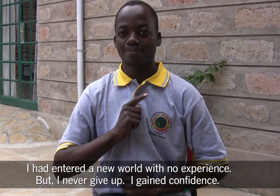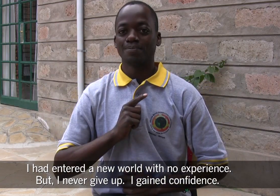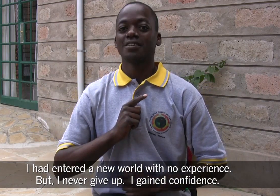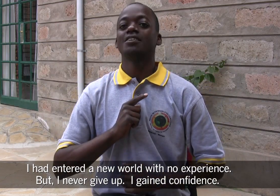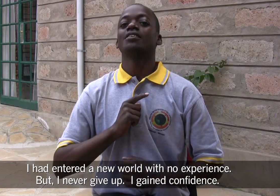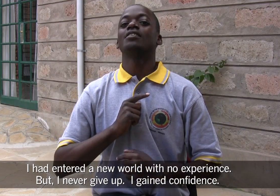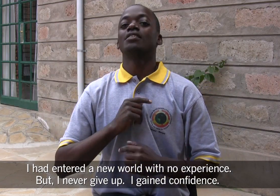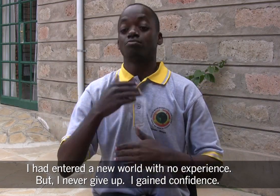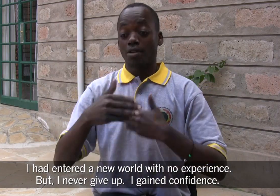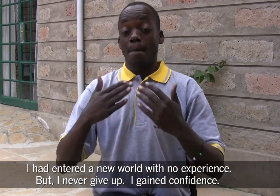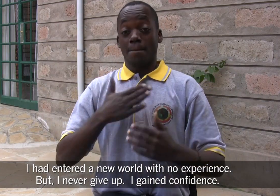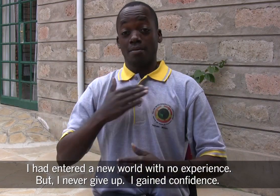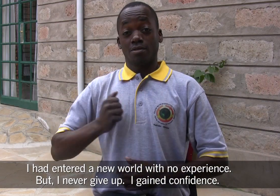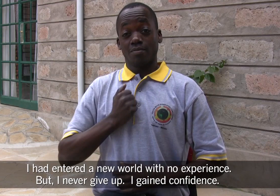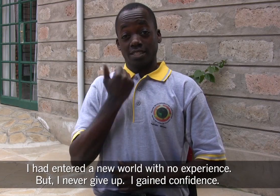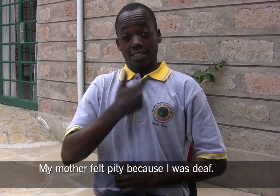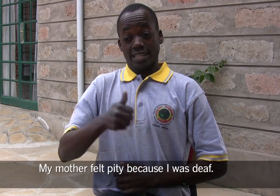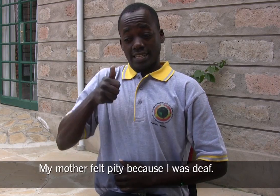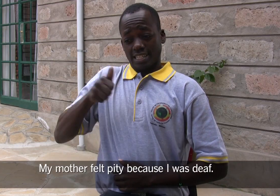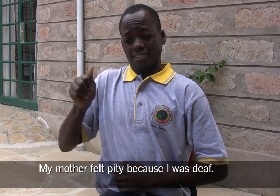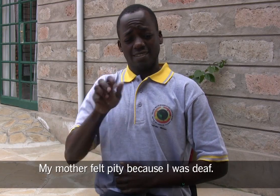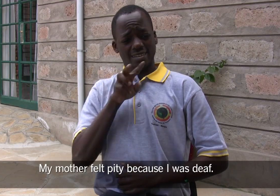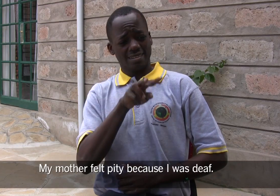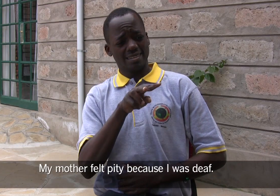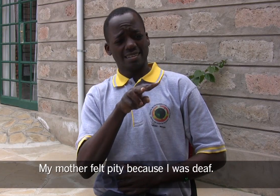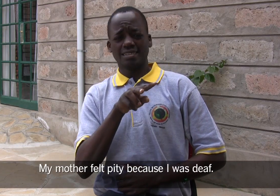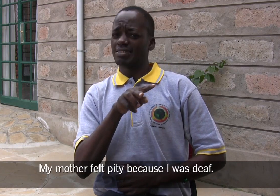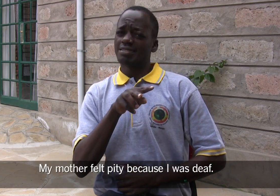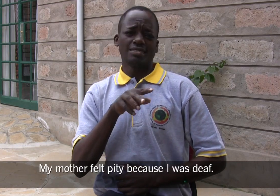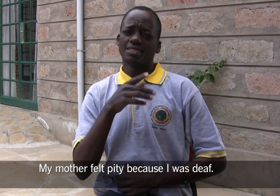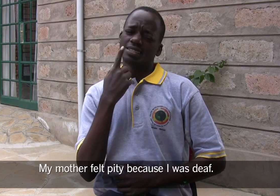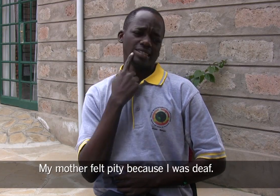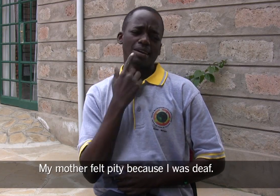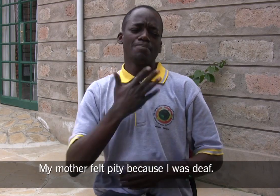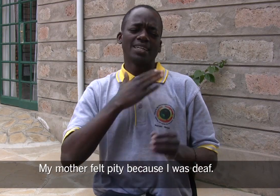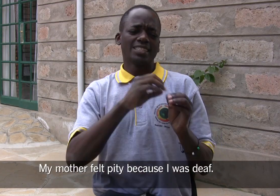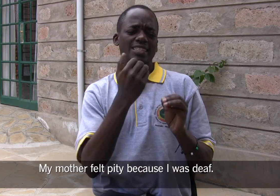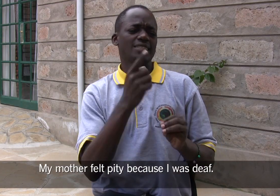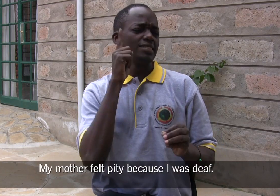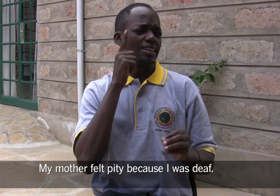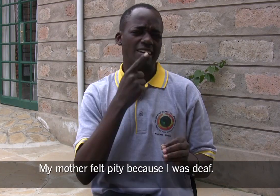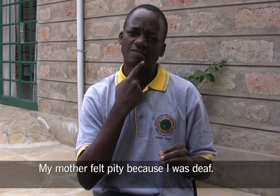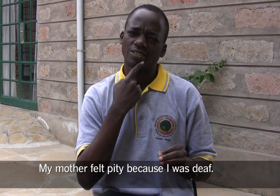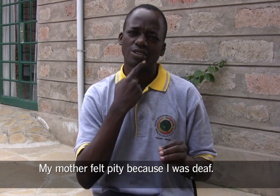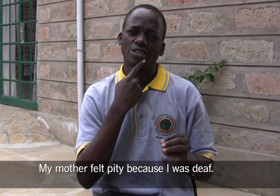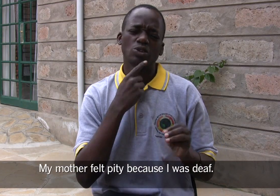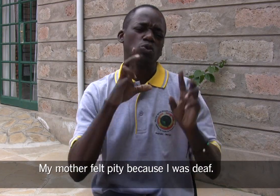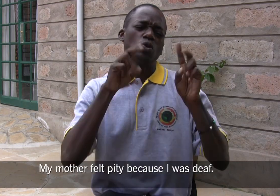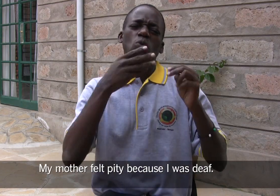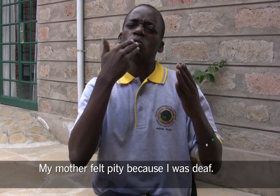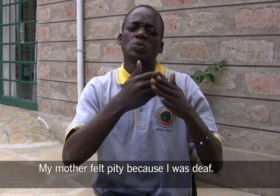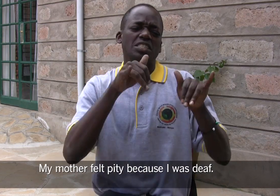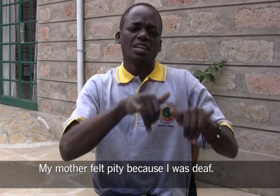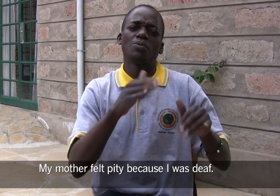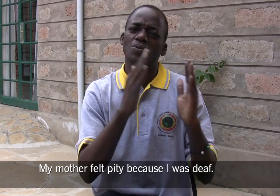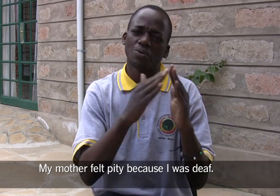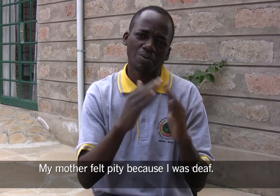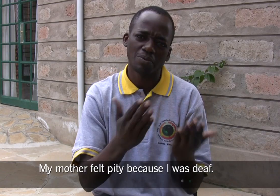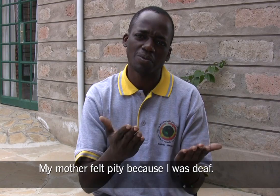I gained confidence. And my mother felt pity because I was deaf.